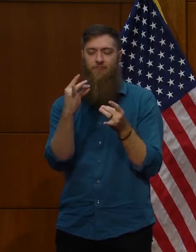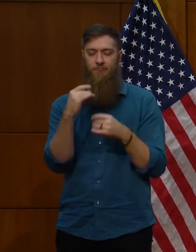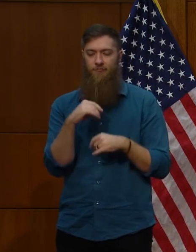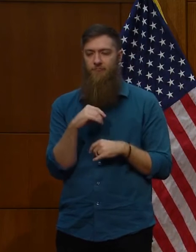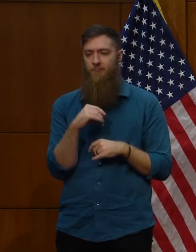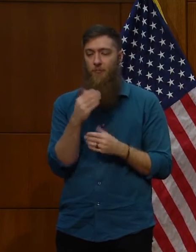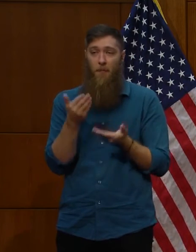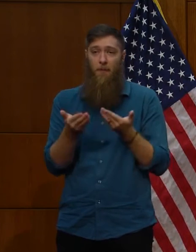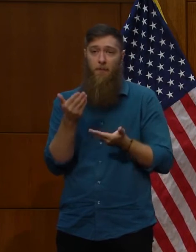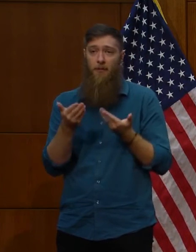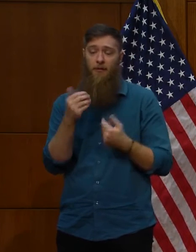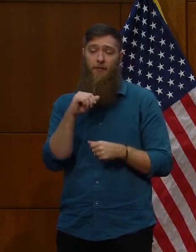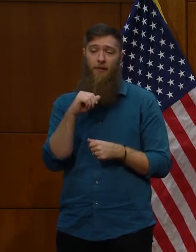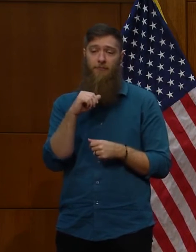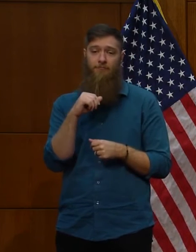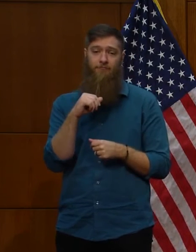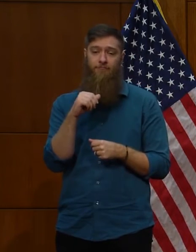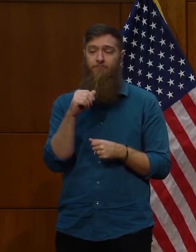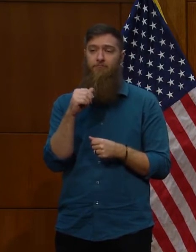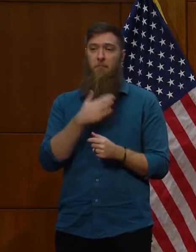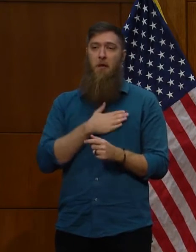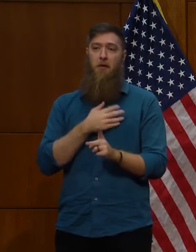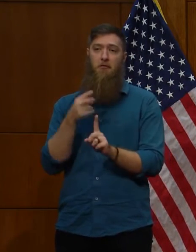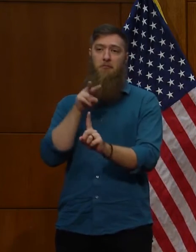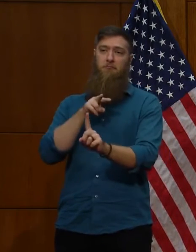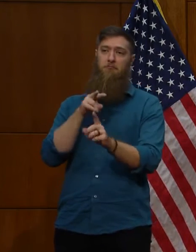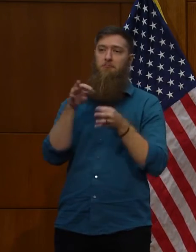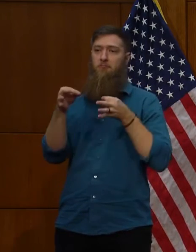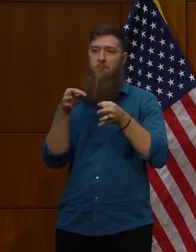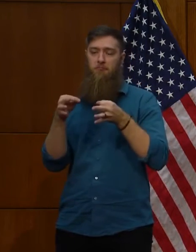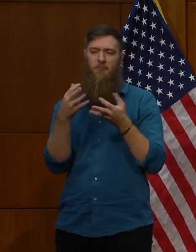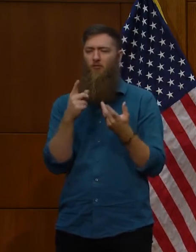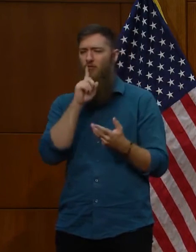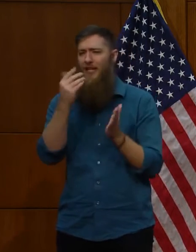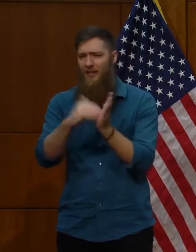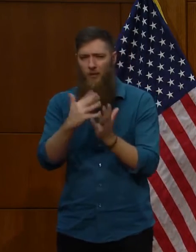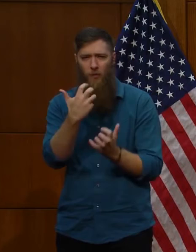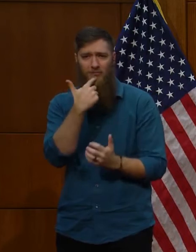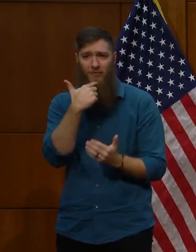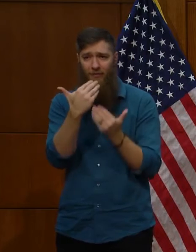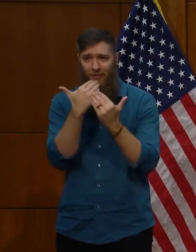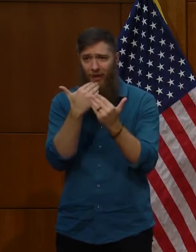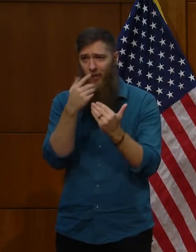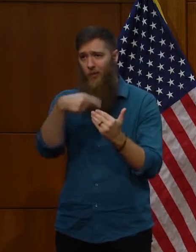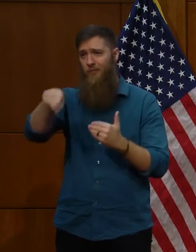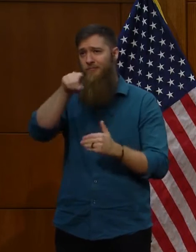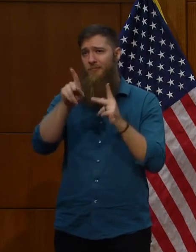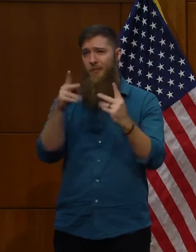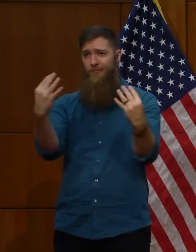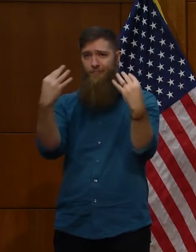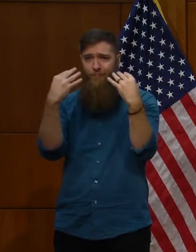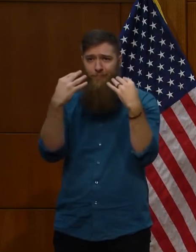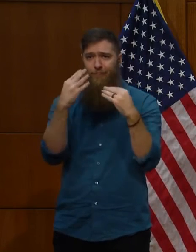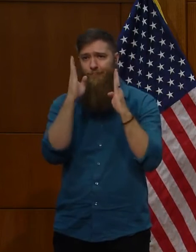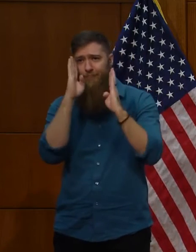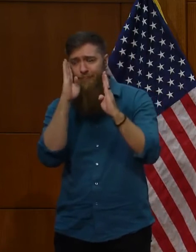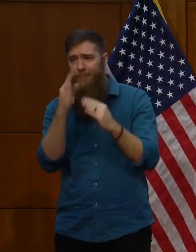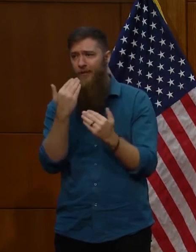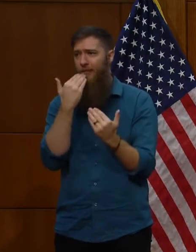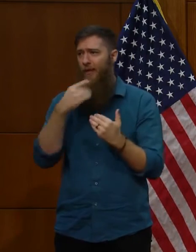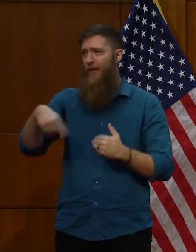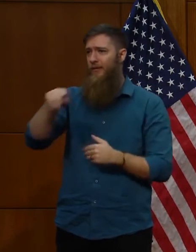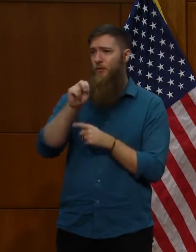and perhaps a an observation. And again, I thank you all so much for for watching. I thank the press for for being here.